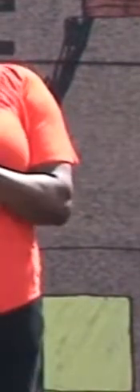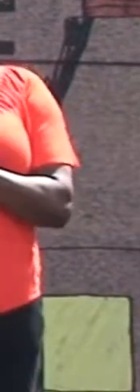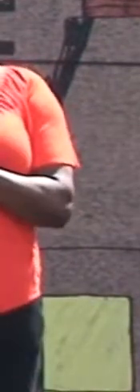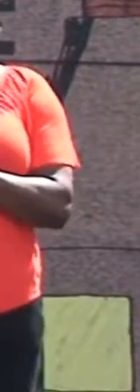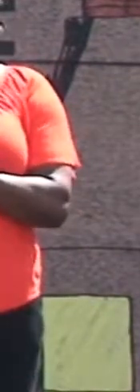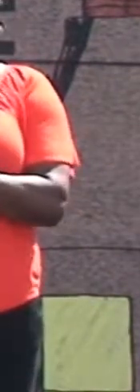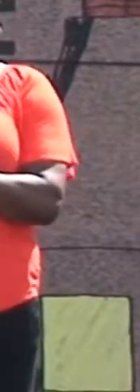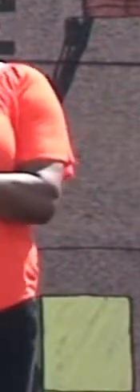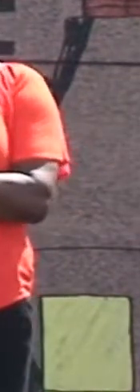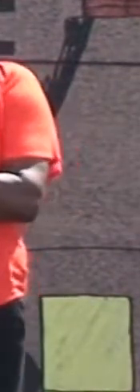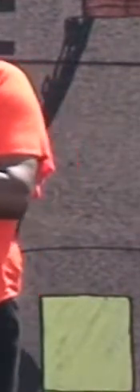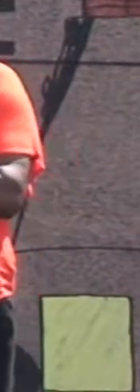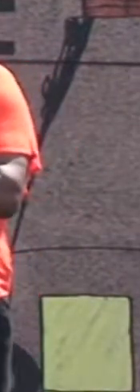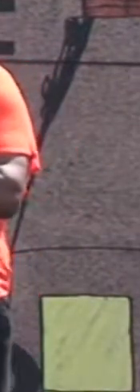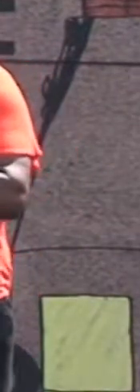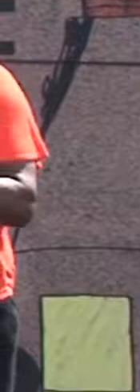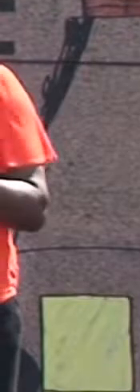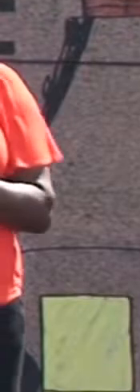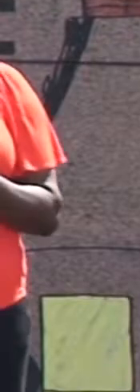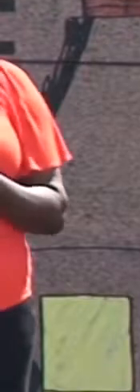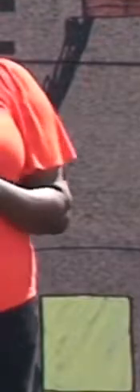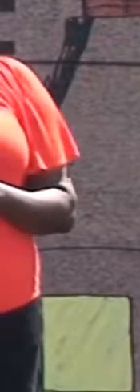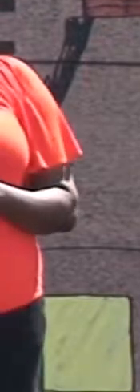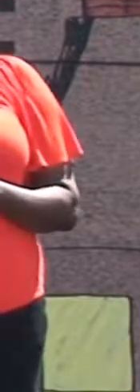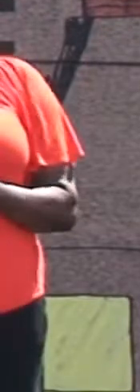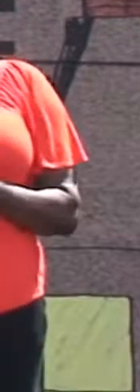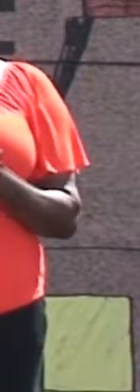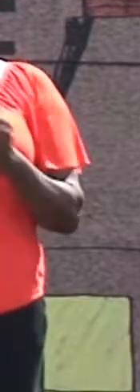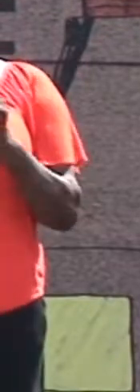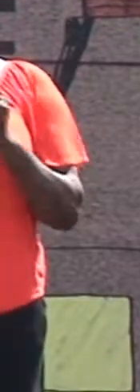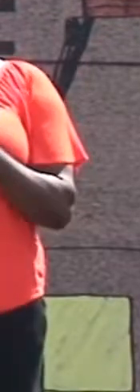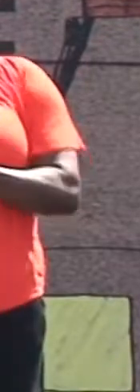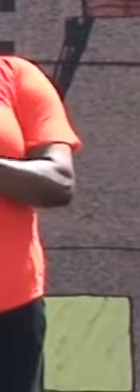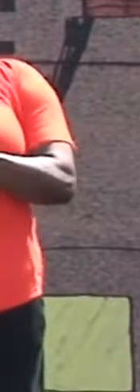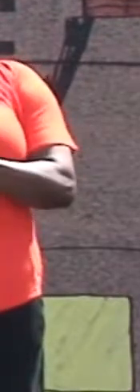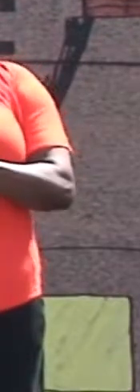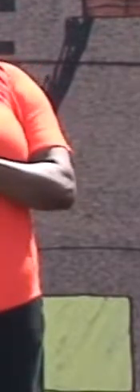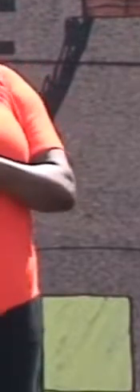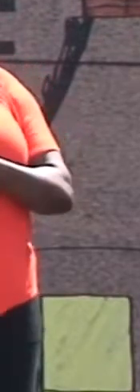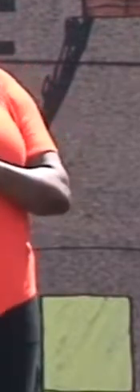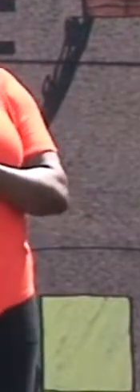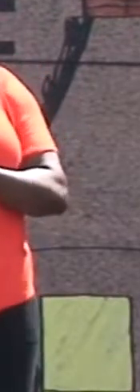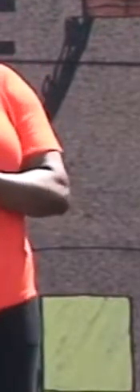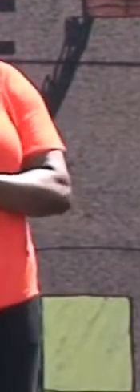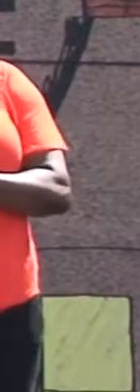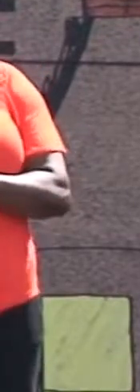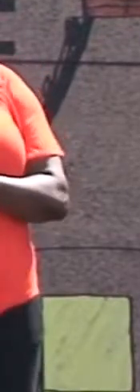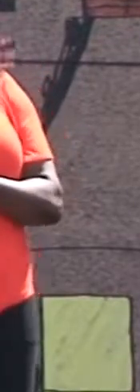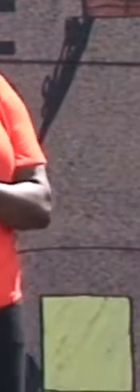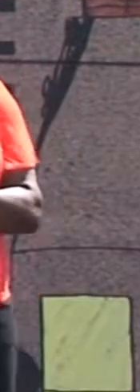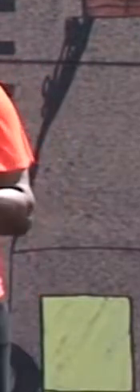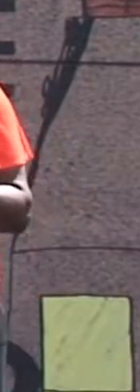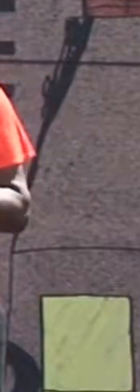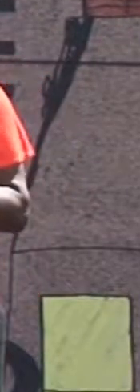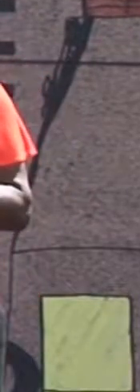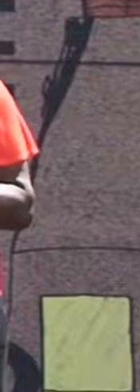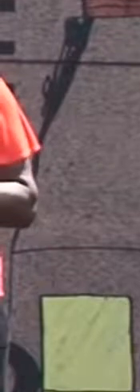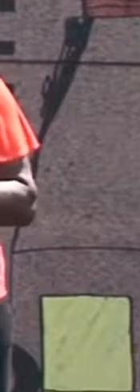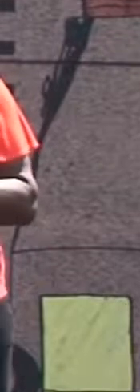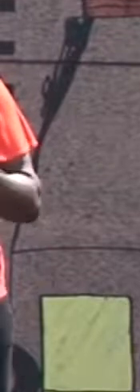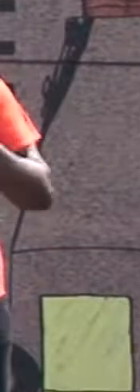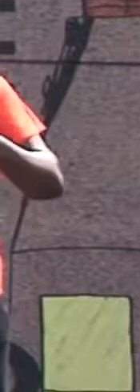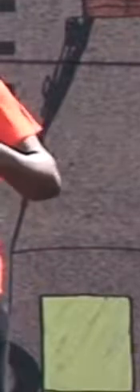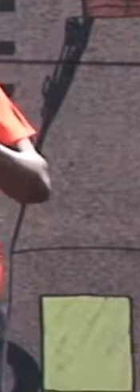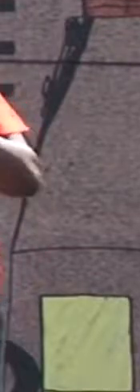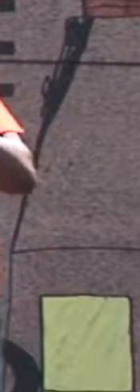Now, we only have a few more presentations, and ... You know what, before I bring on the